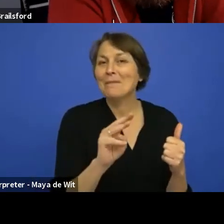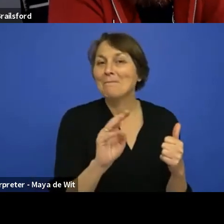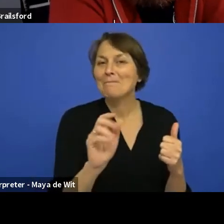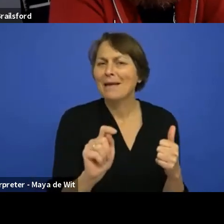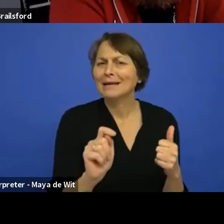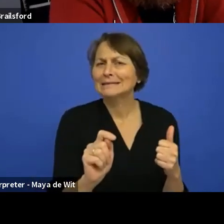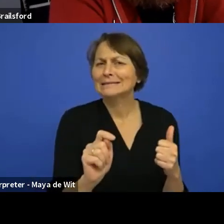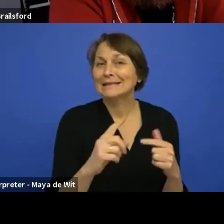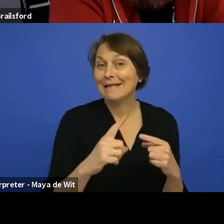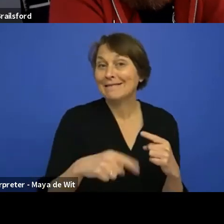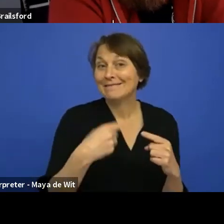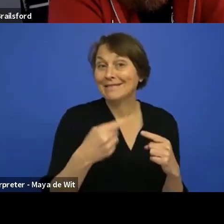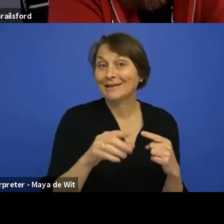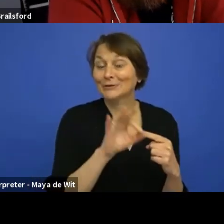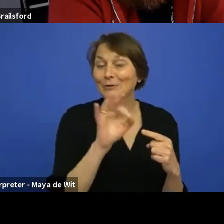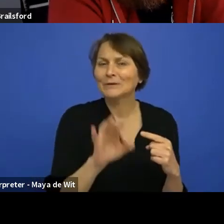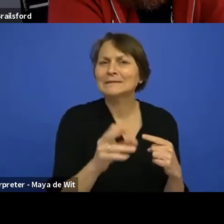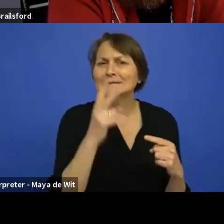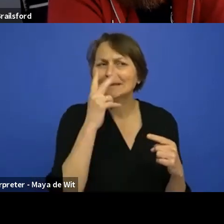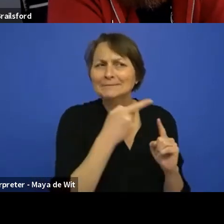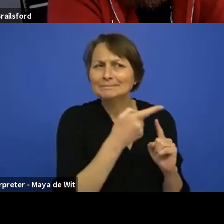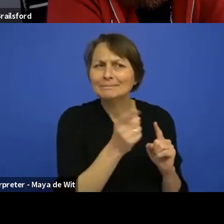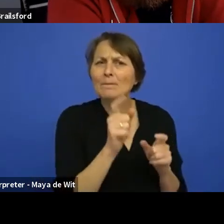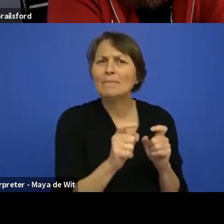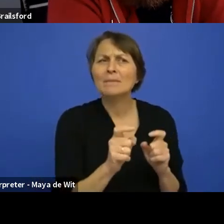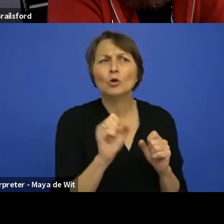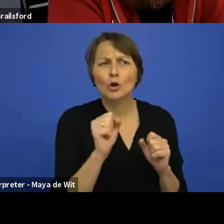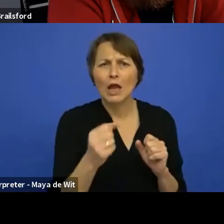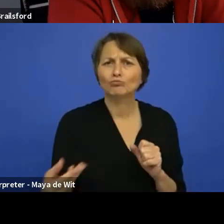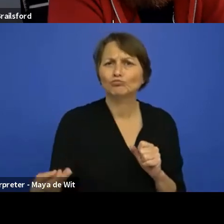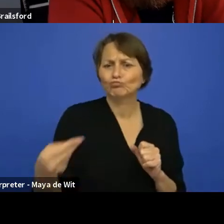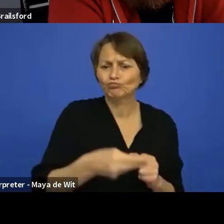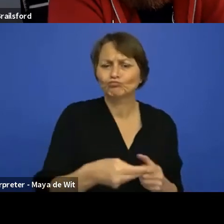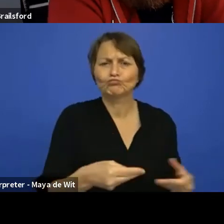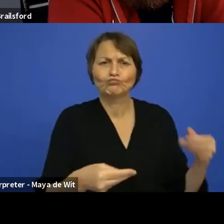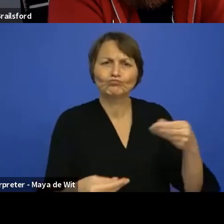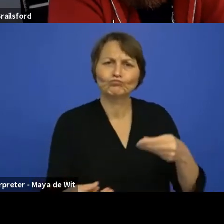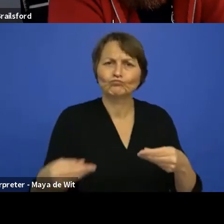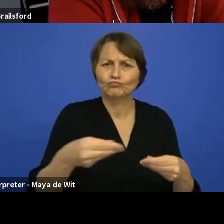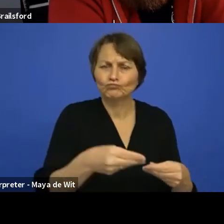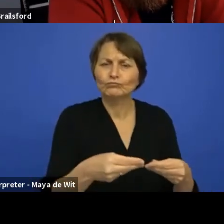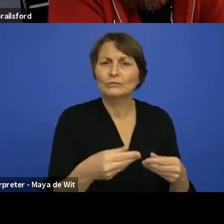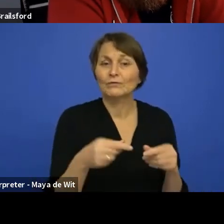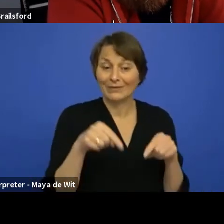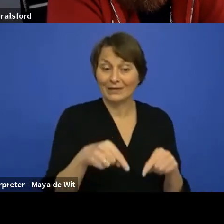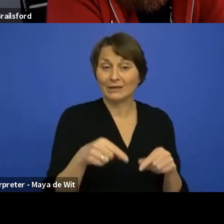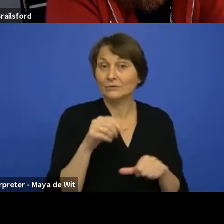uh, people being able to contribute both to the, to the process and to the, to the code, I guess.